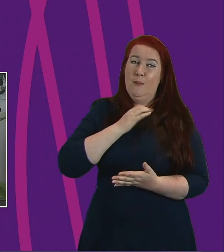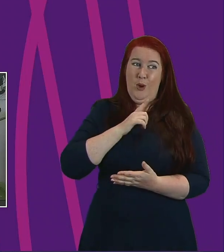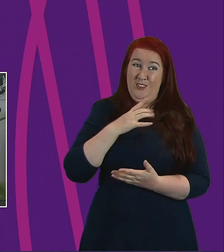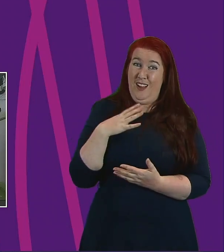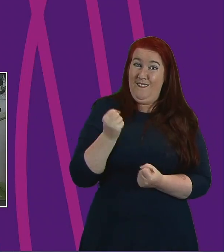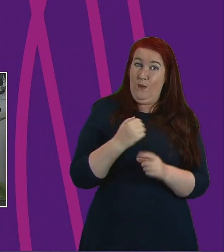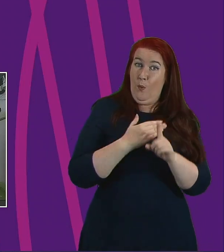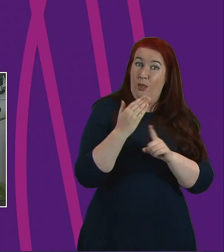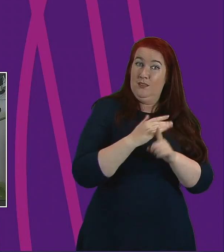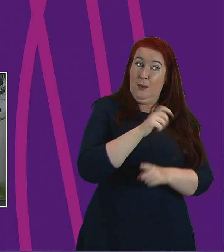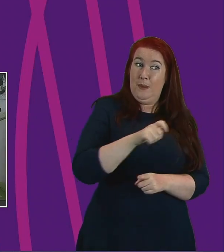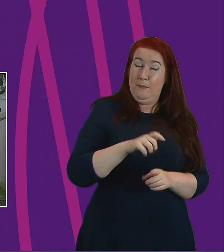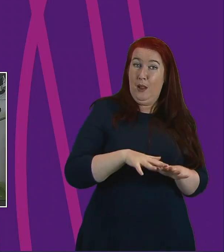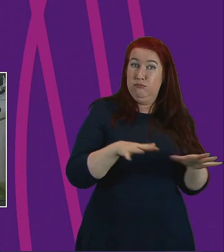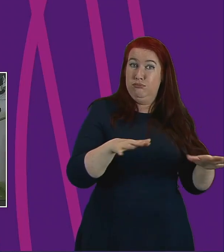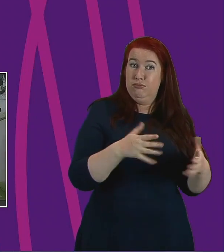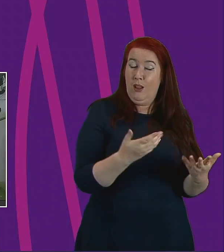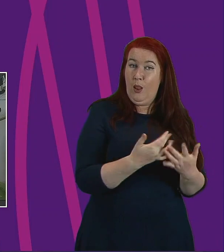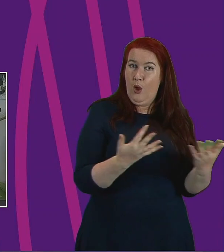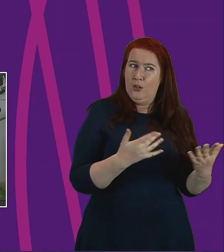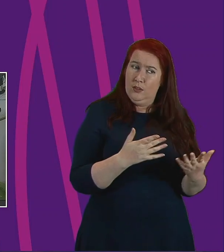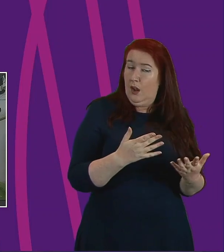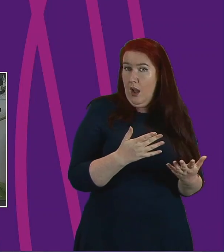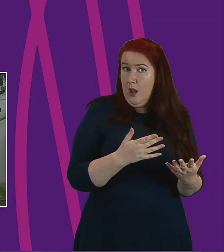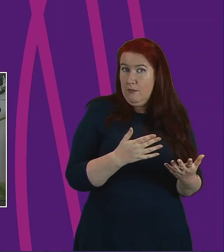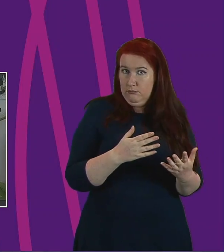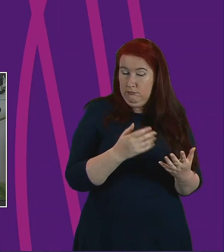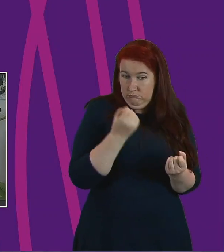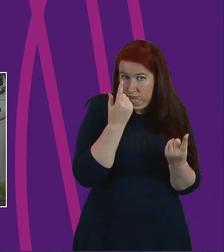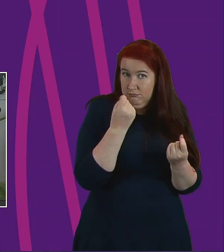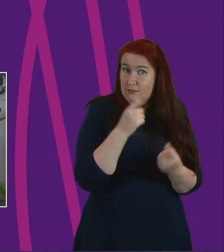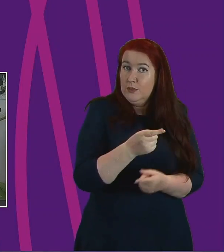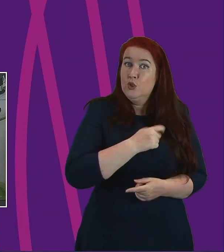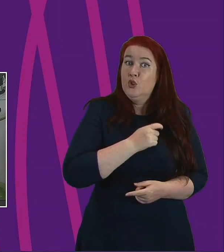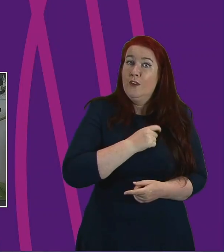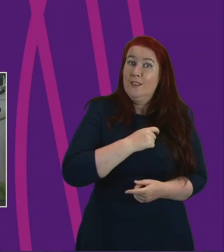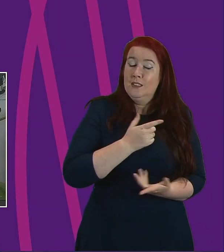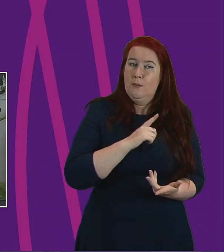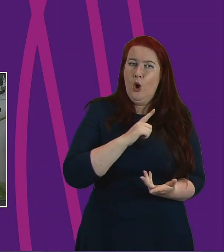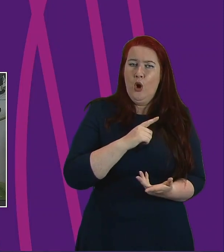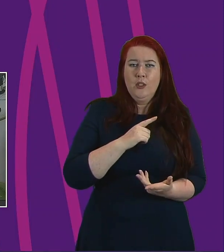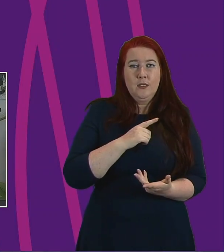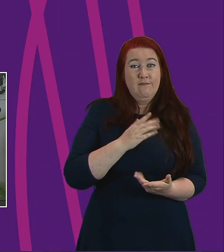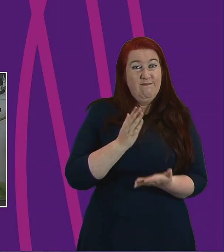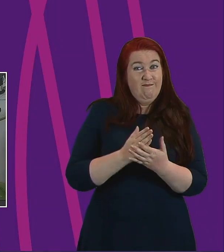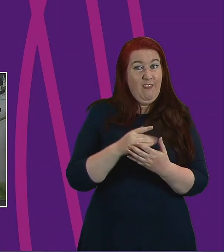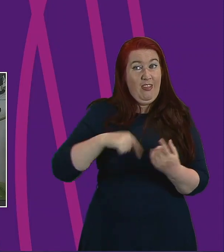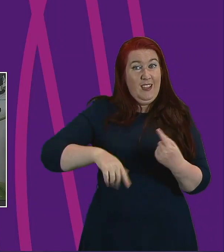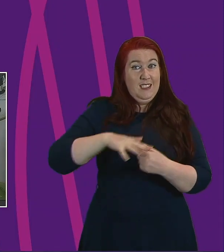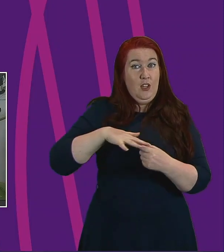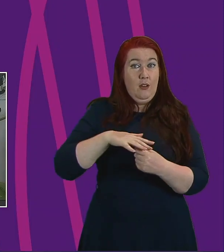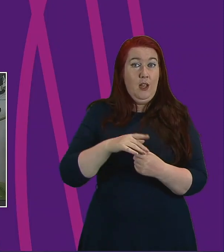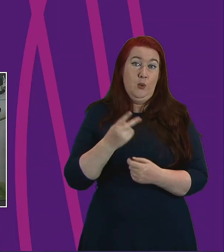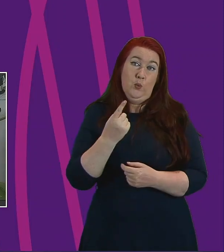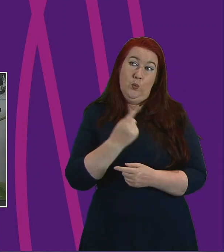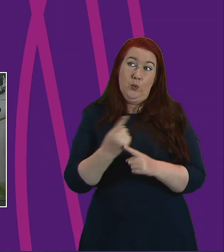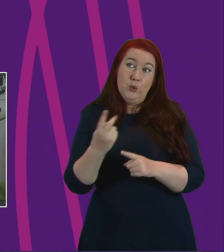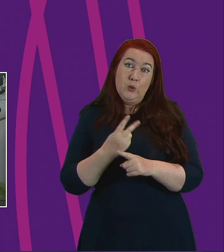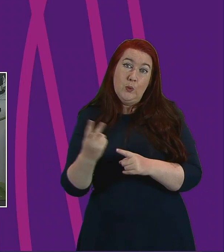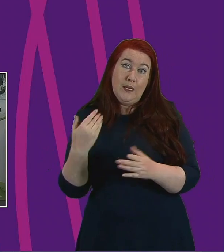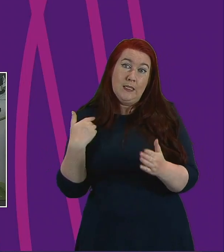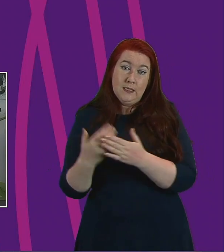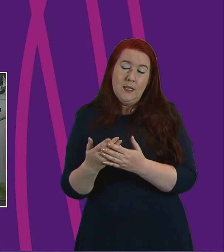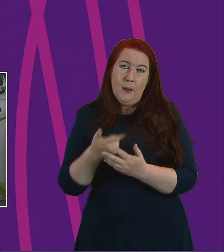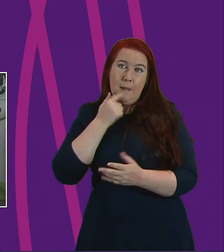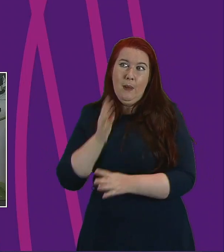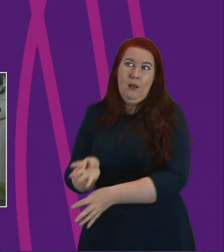people. I do not blame them for being nervous at all. There has been an increase in people travelling to the area over the last couple of weeks with